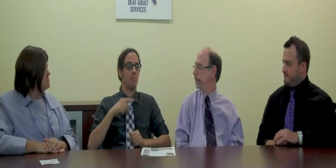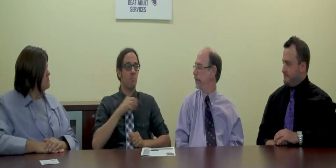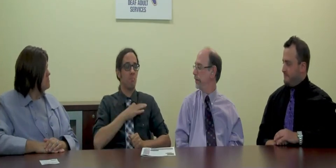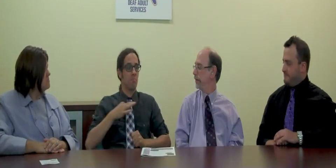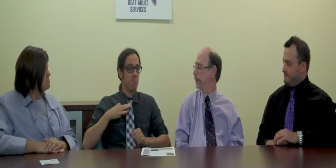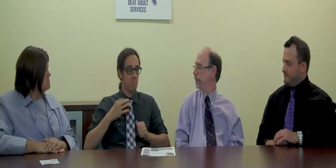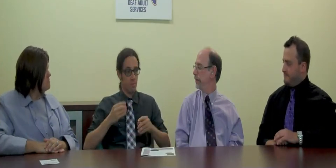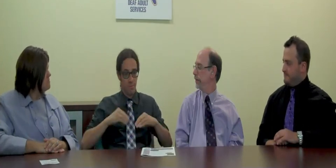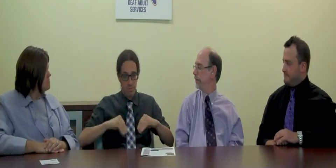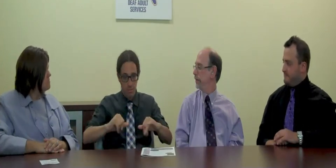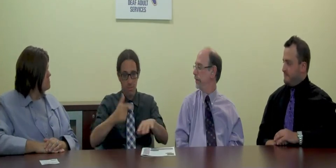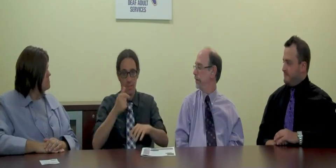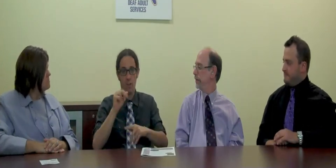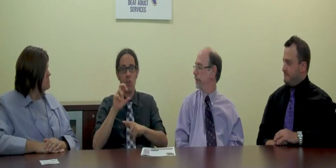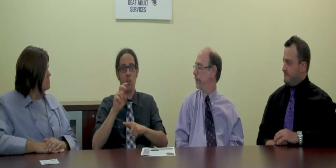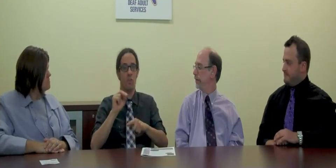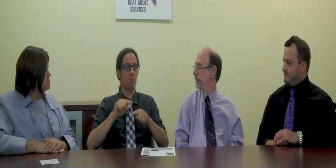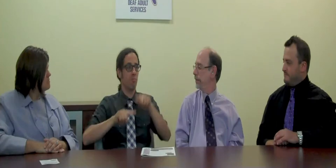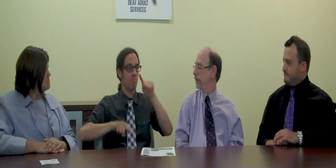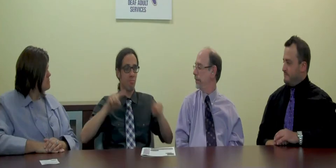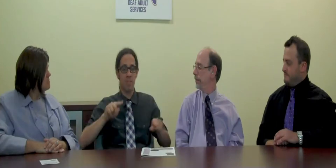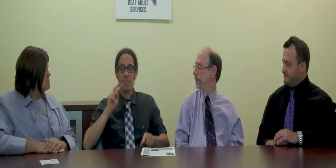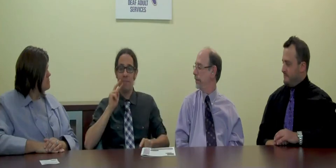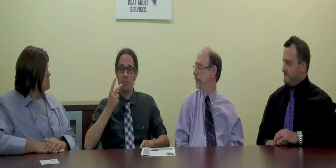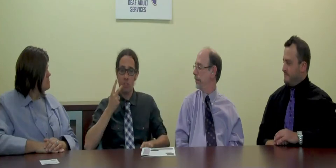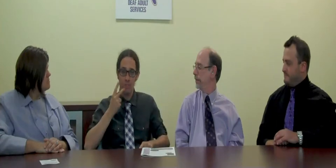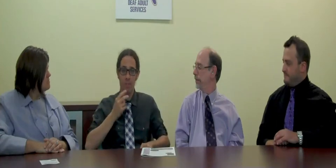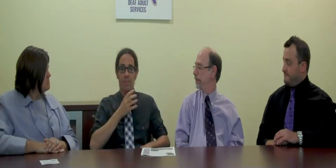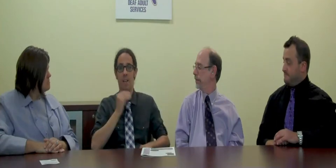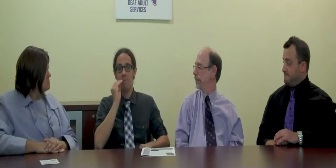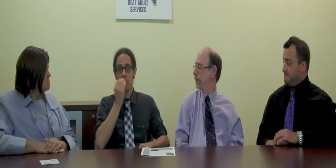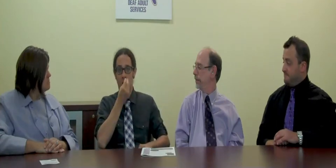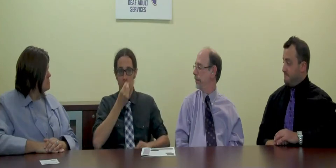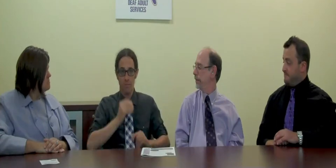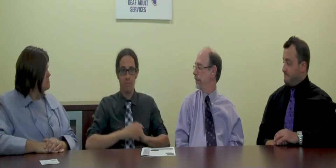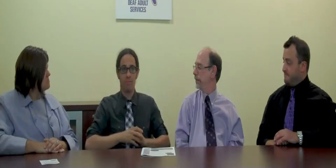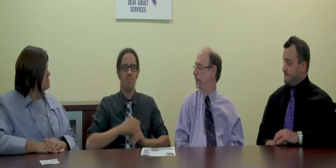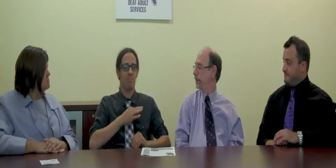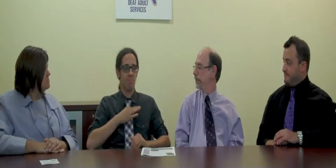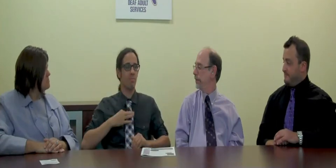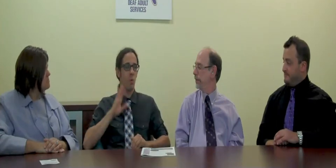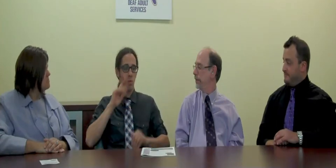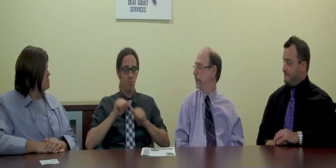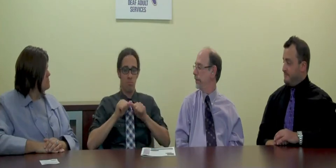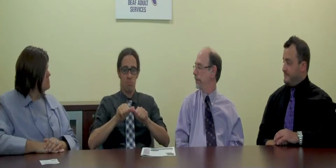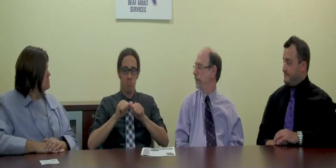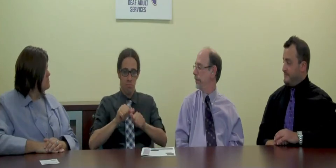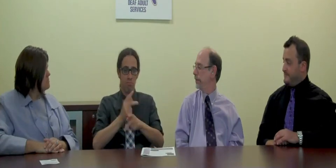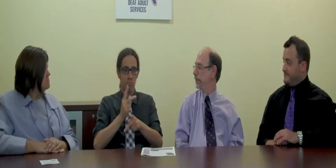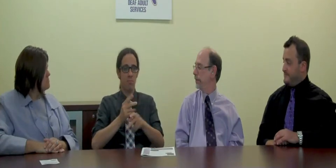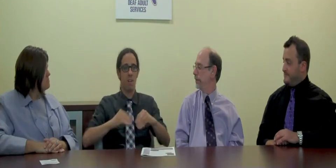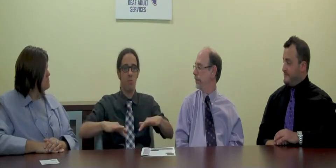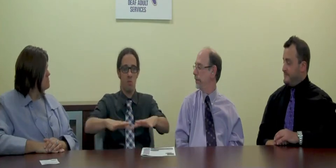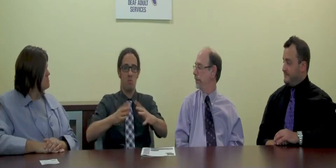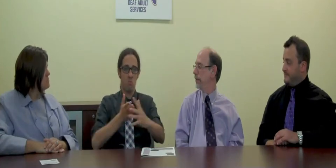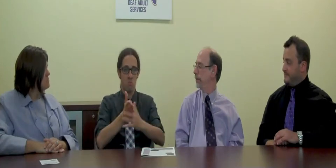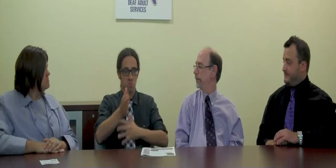Staff members planted a garden that will be accessible to the community. The garden includes a variety of vegetables and flowers.